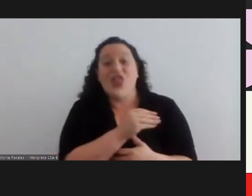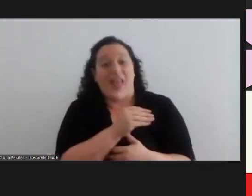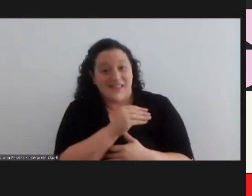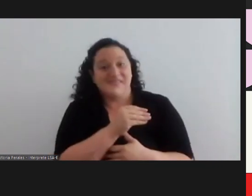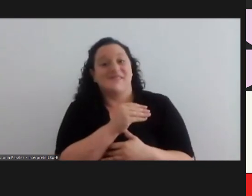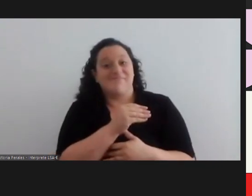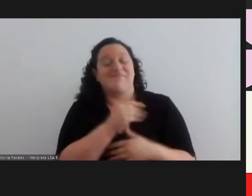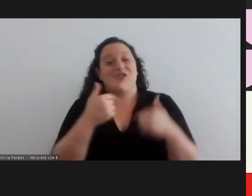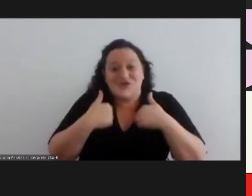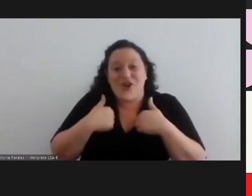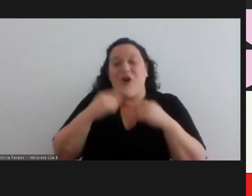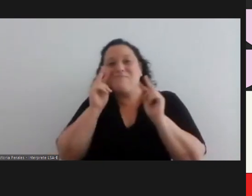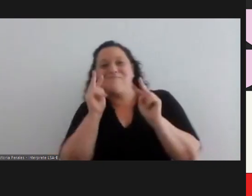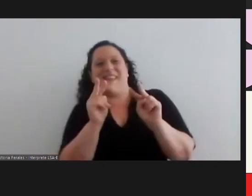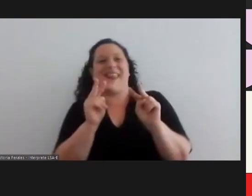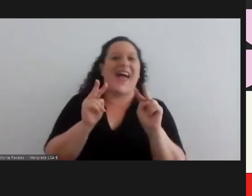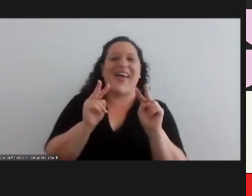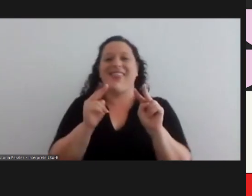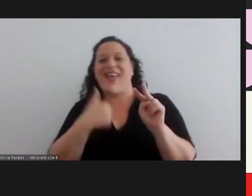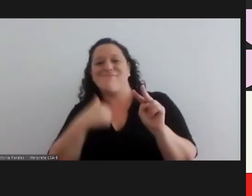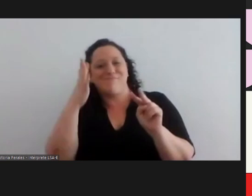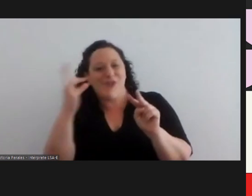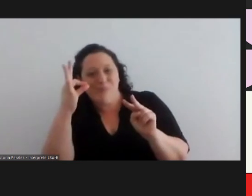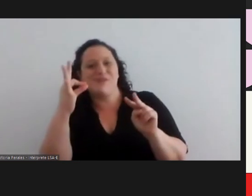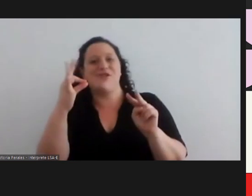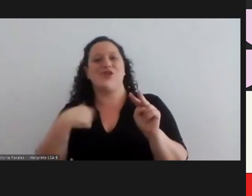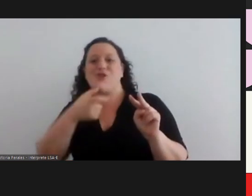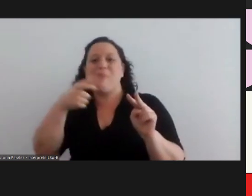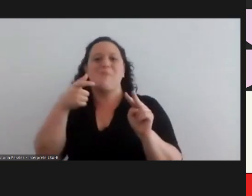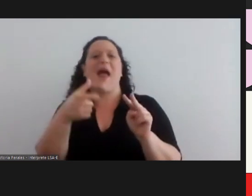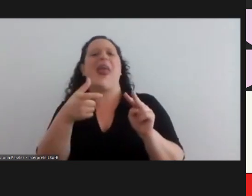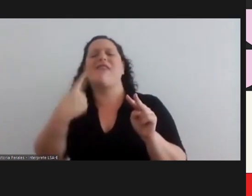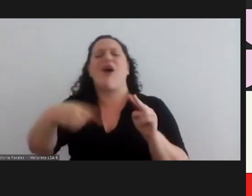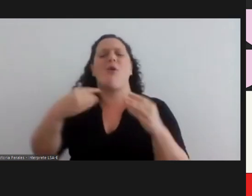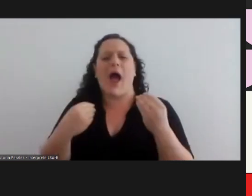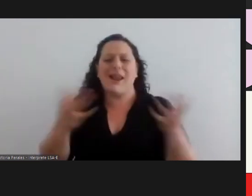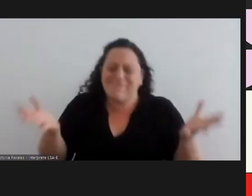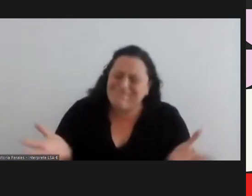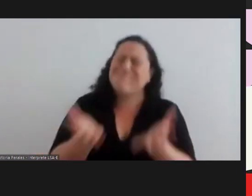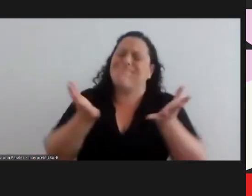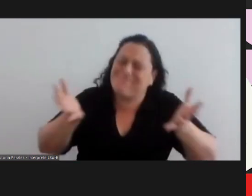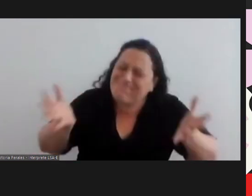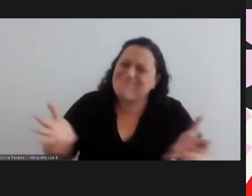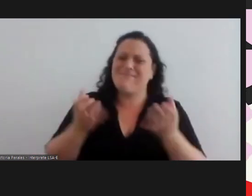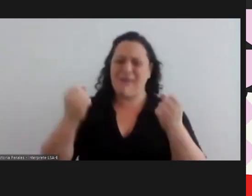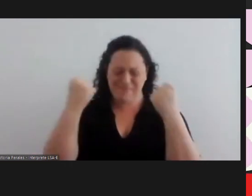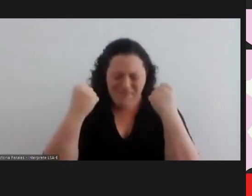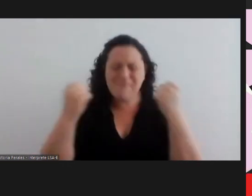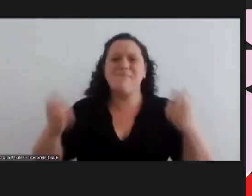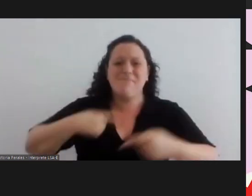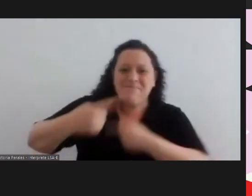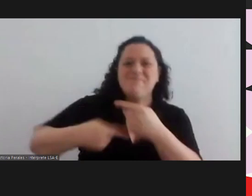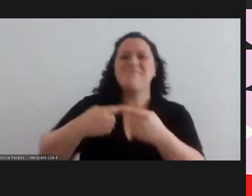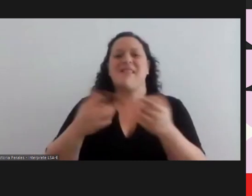this is my perspective, this is my opinion, this is my word, and my word is for support,